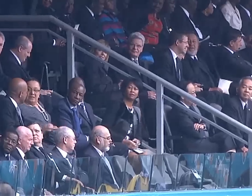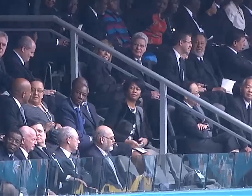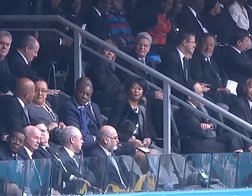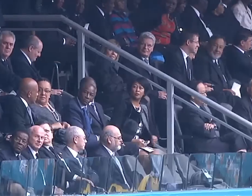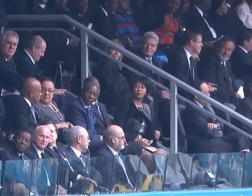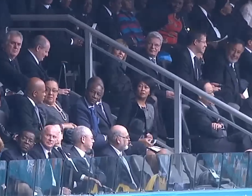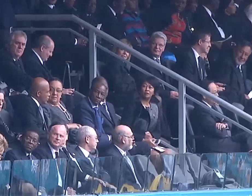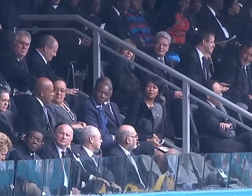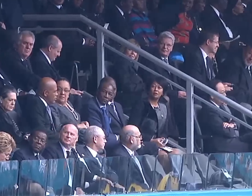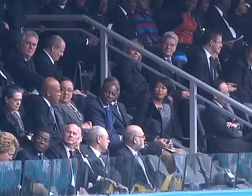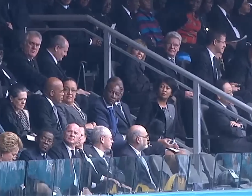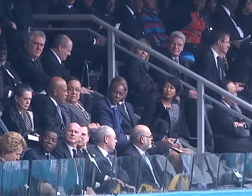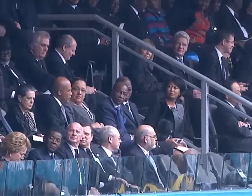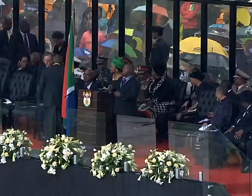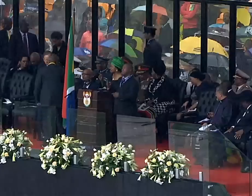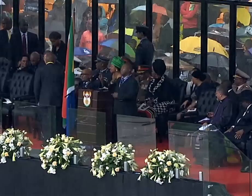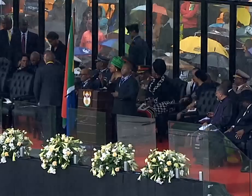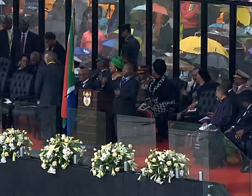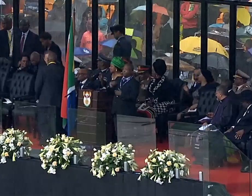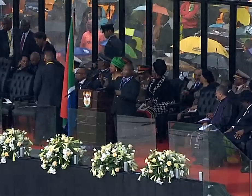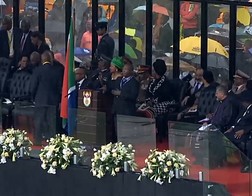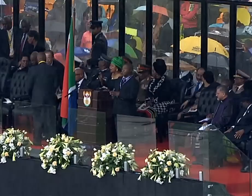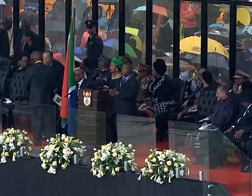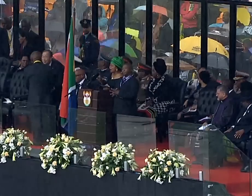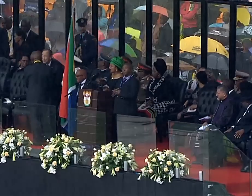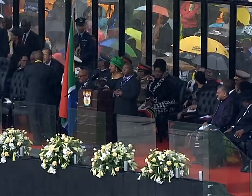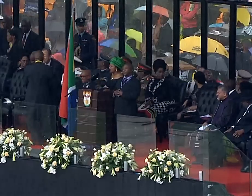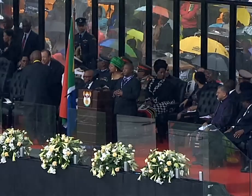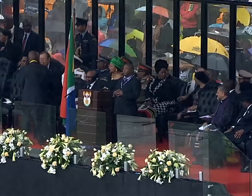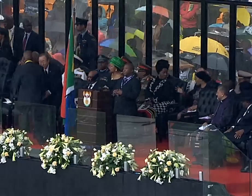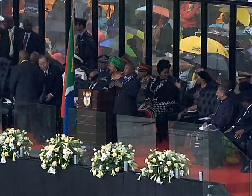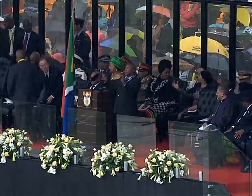on him will subside just yet, and his next engagement is likely to be a focus too.